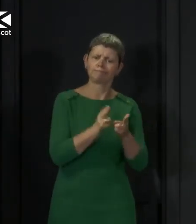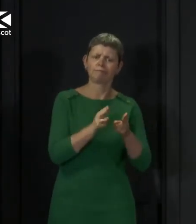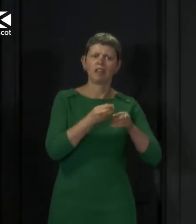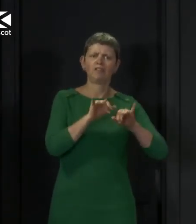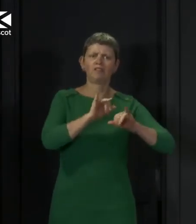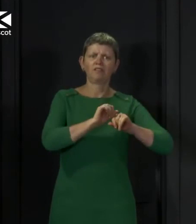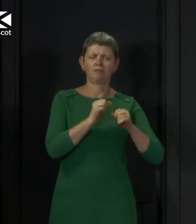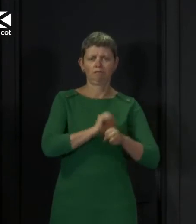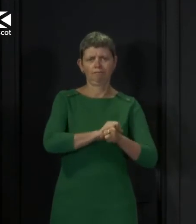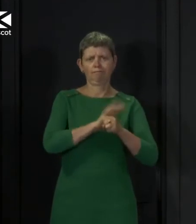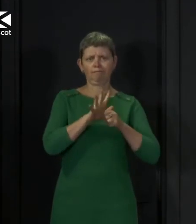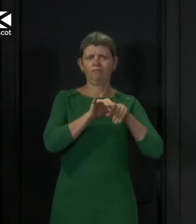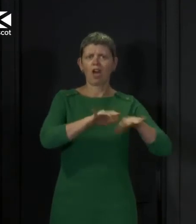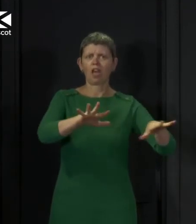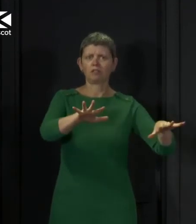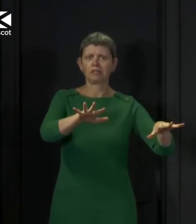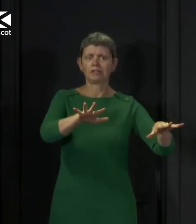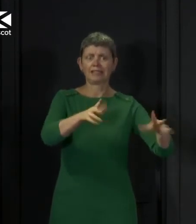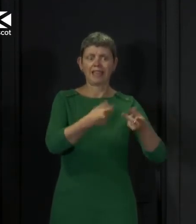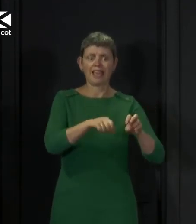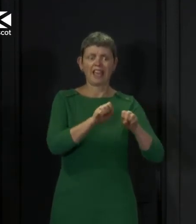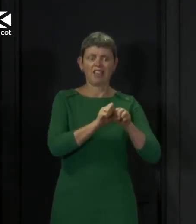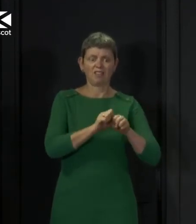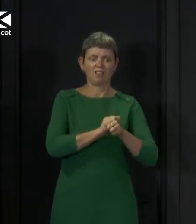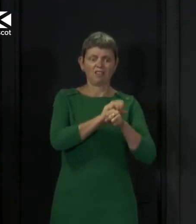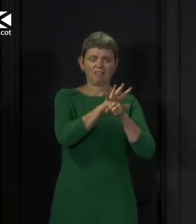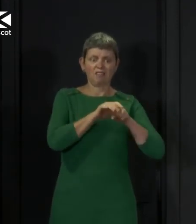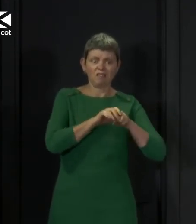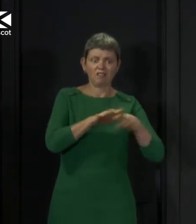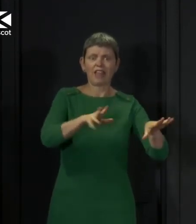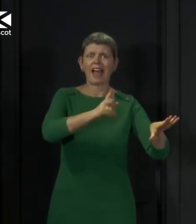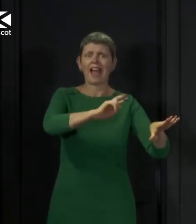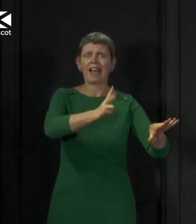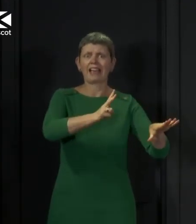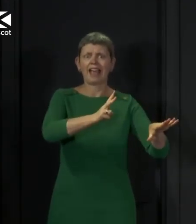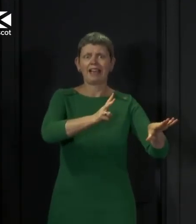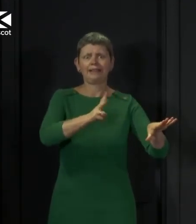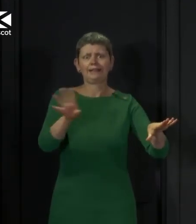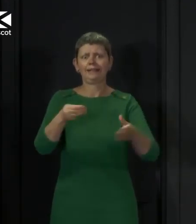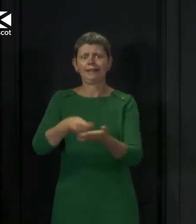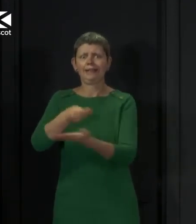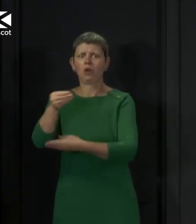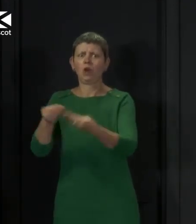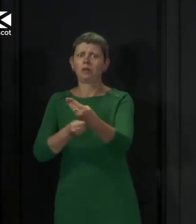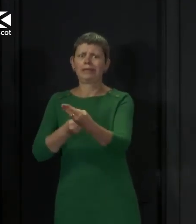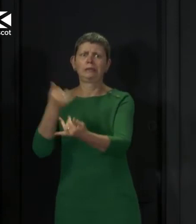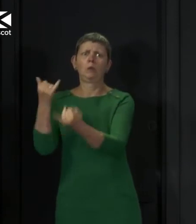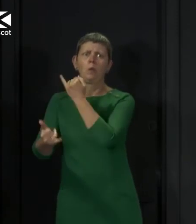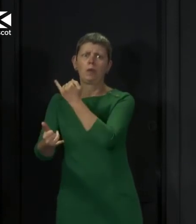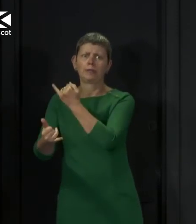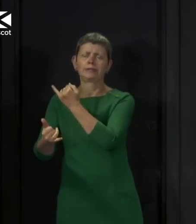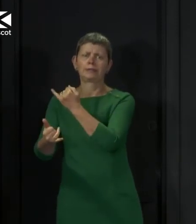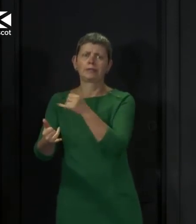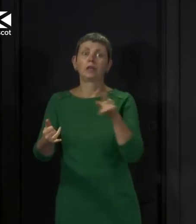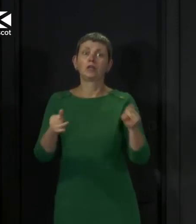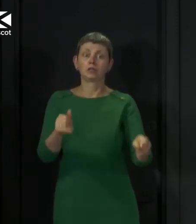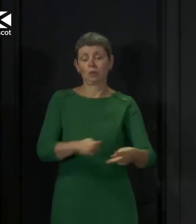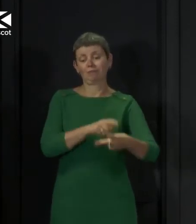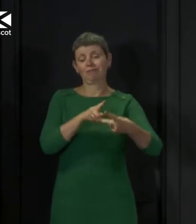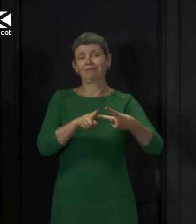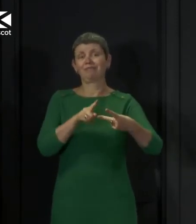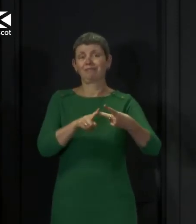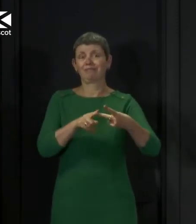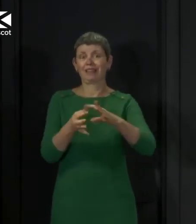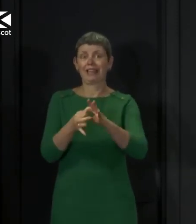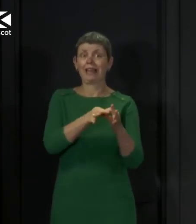it will make the reopening of our economy all the more difficult. So the second item I want to cover today is directly related to the